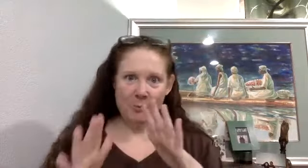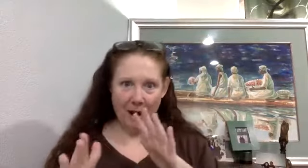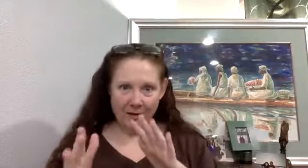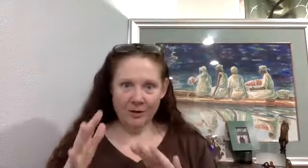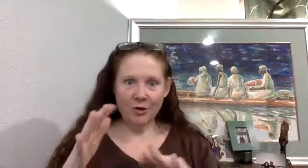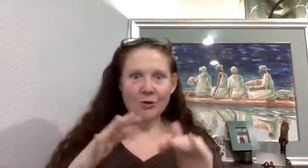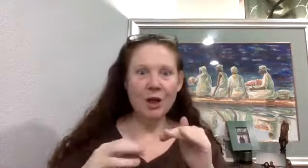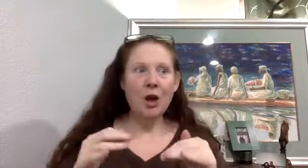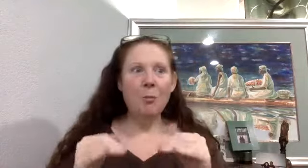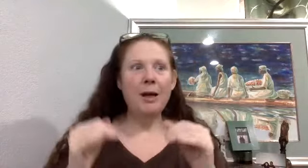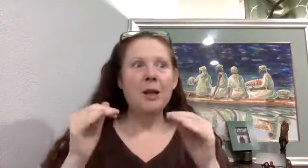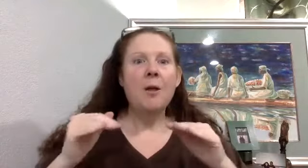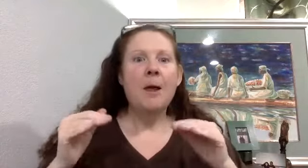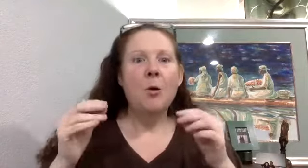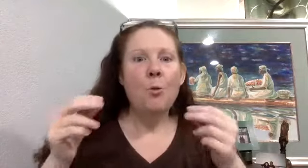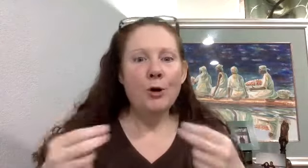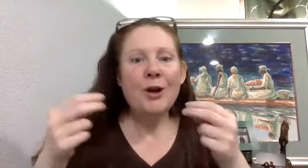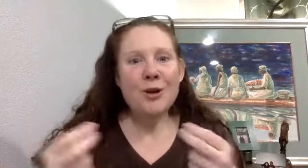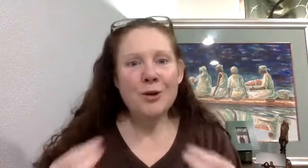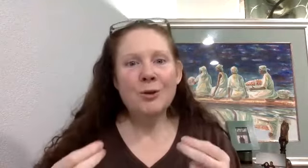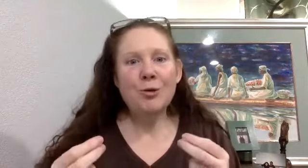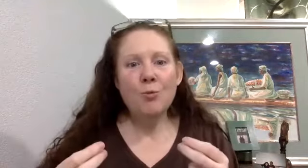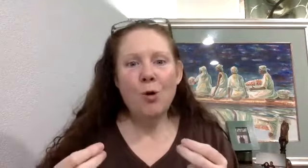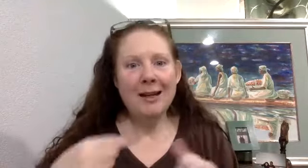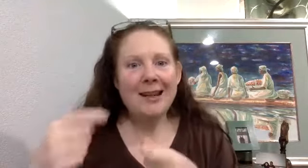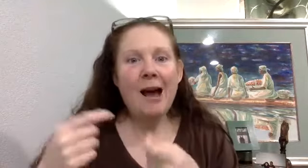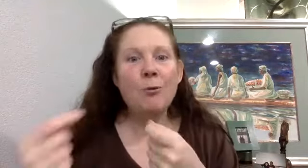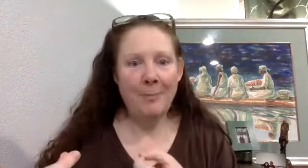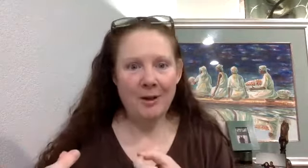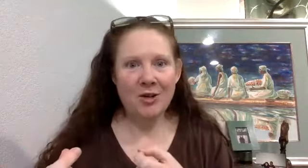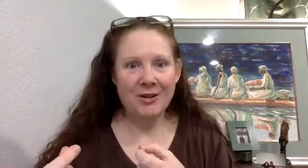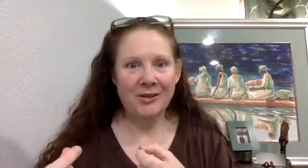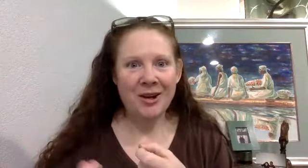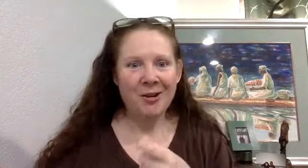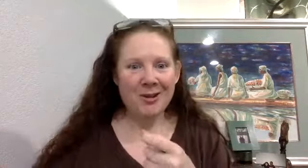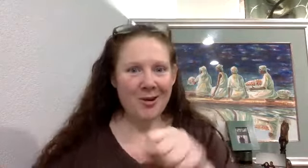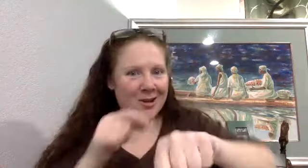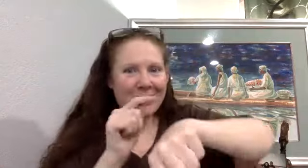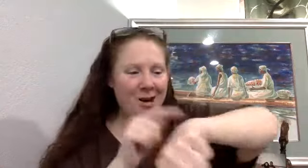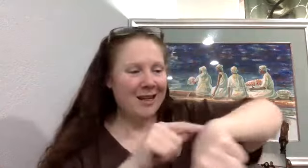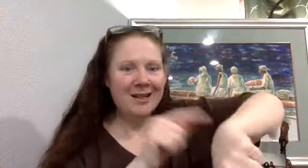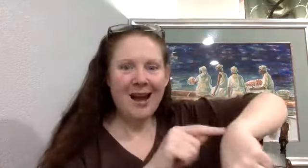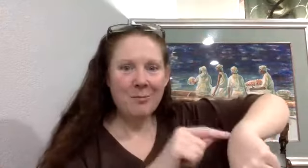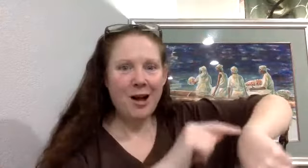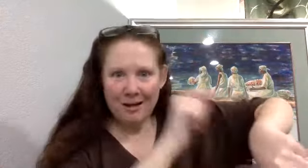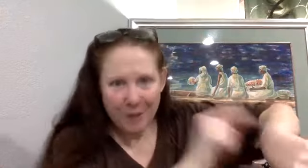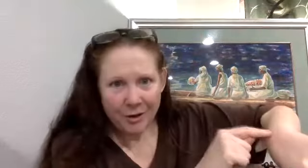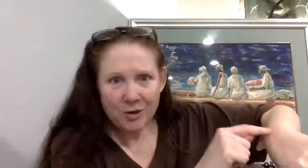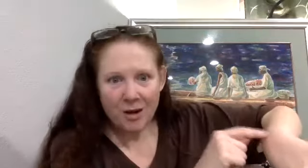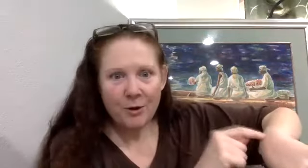balance issues, but we're so used to wanting to count repetitions. We're so used to wanting to time clock. I've been on the treadmill